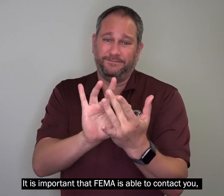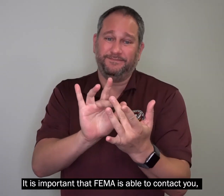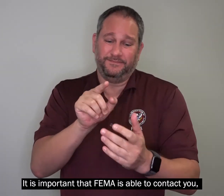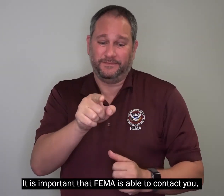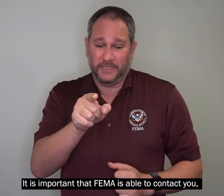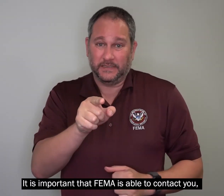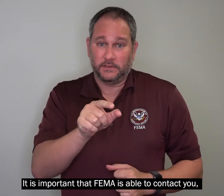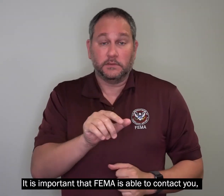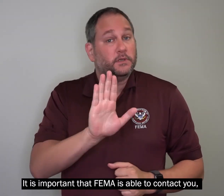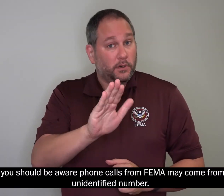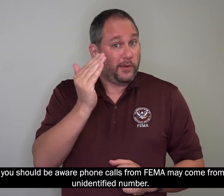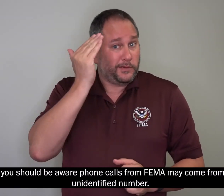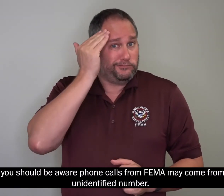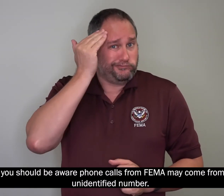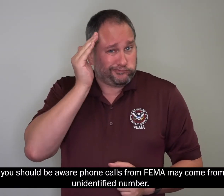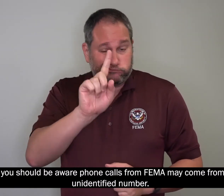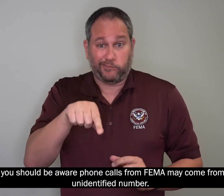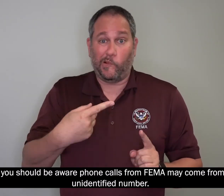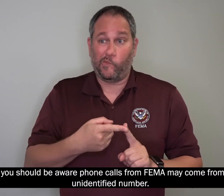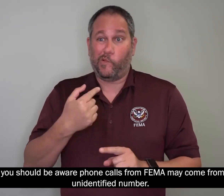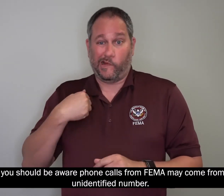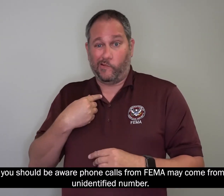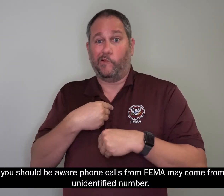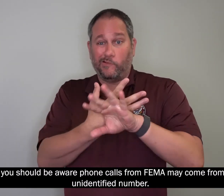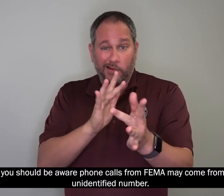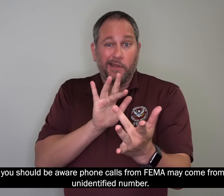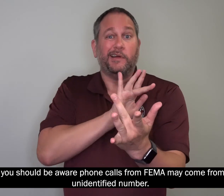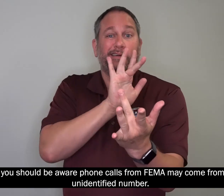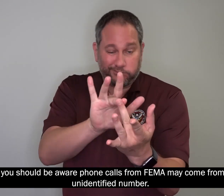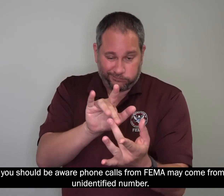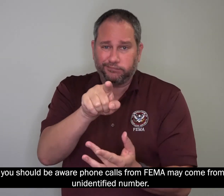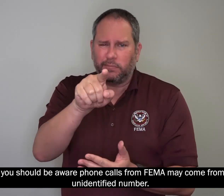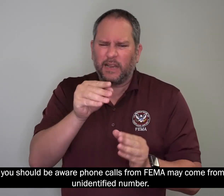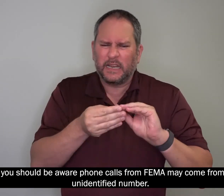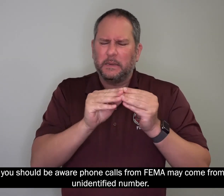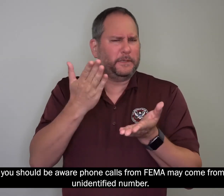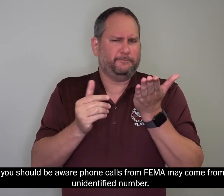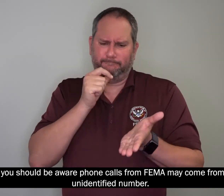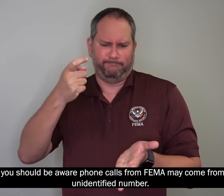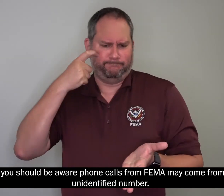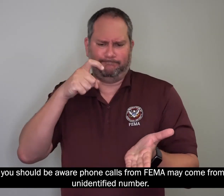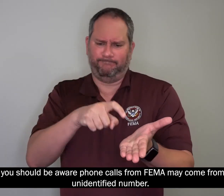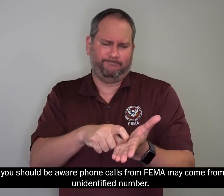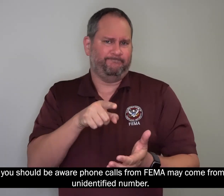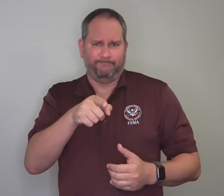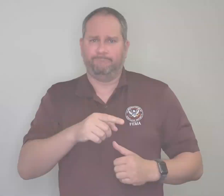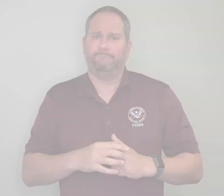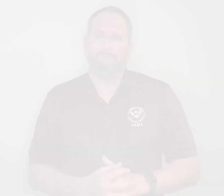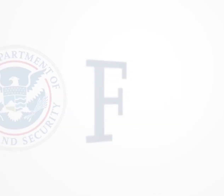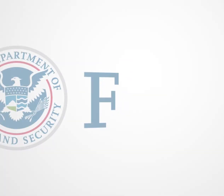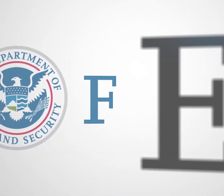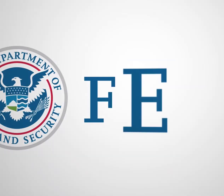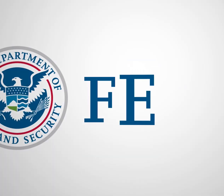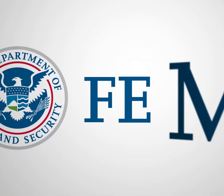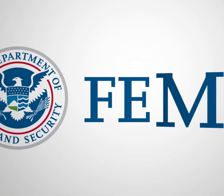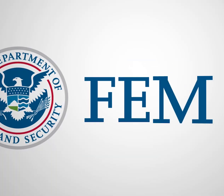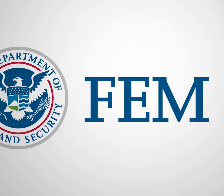contact you, and you should be aware phone calls from FEMA may come from an unidentified number. InnoCaption.com InnoCaption